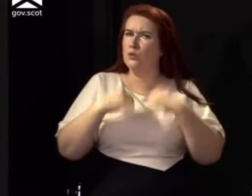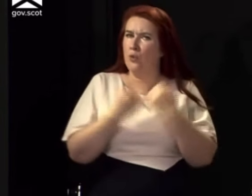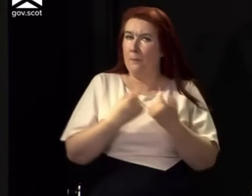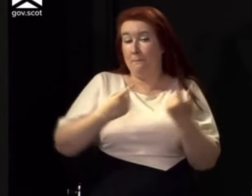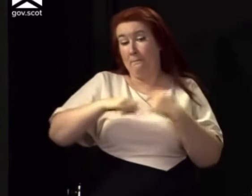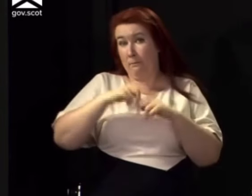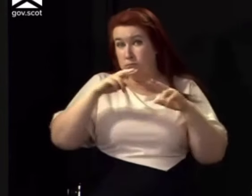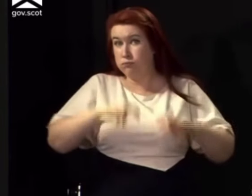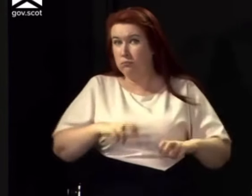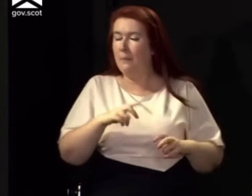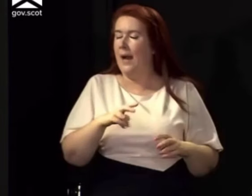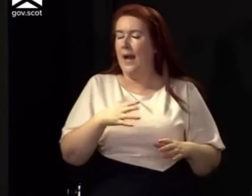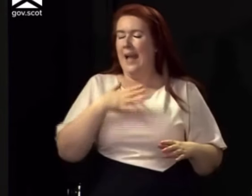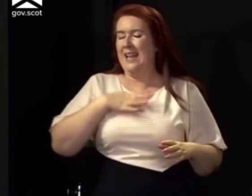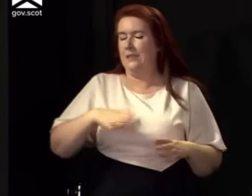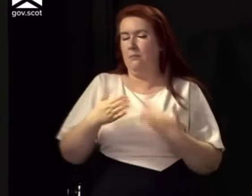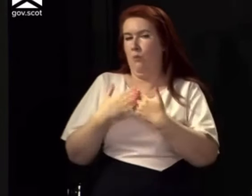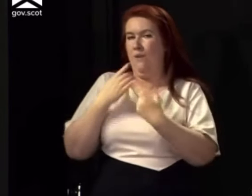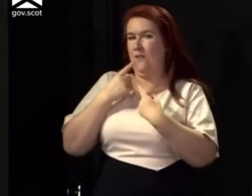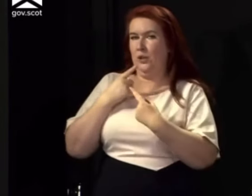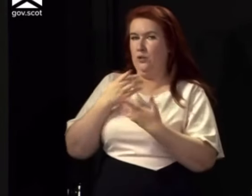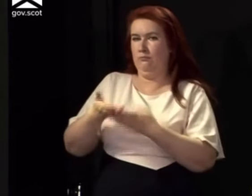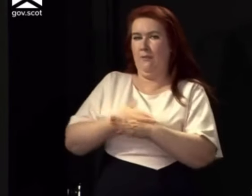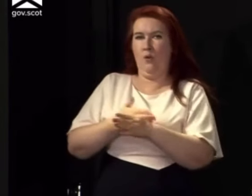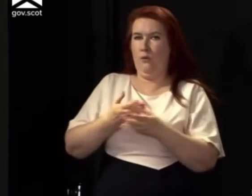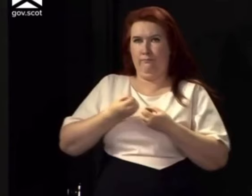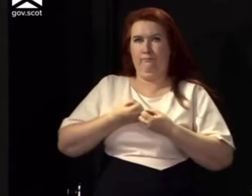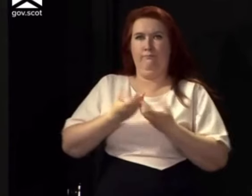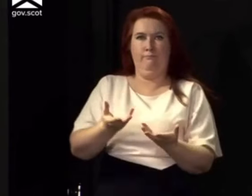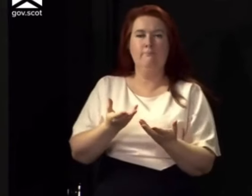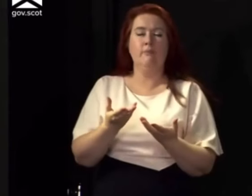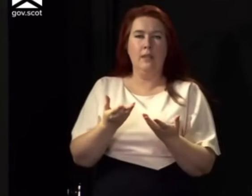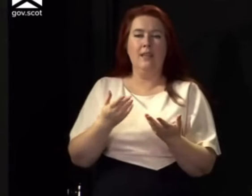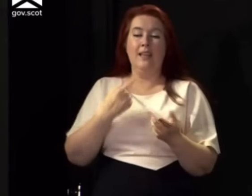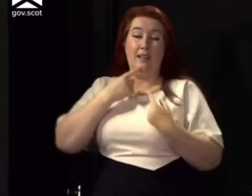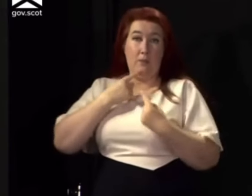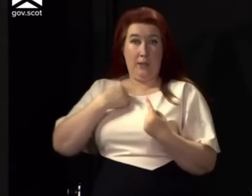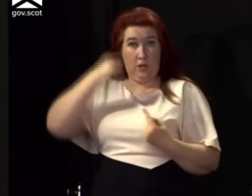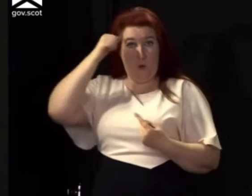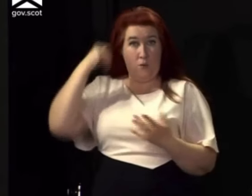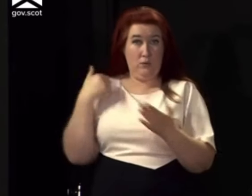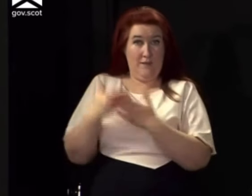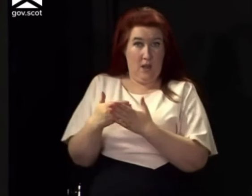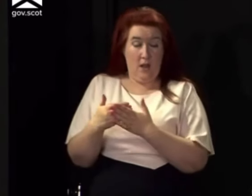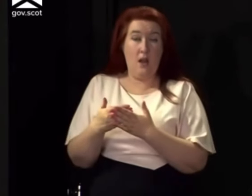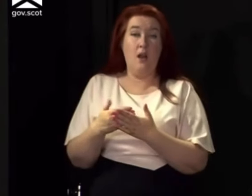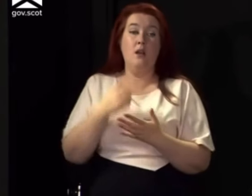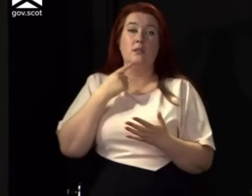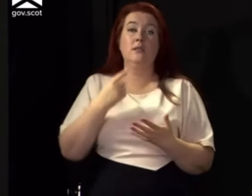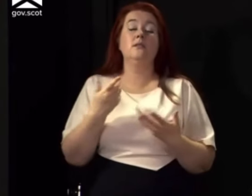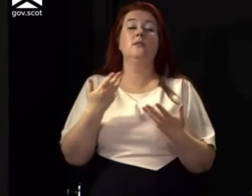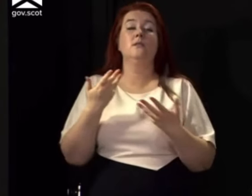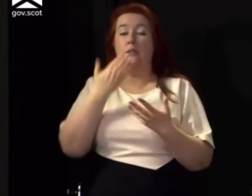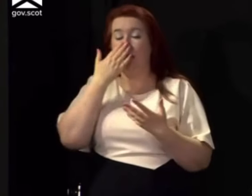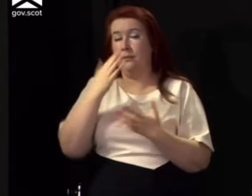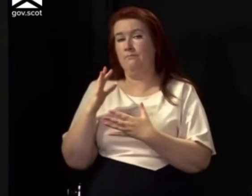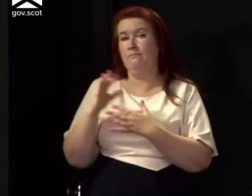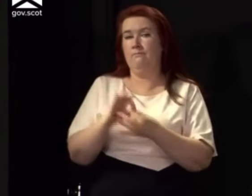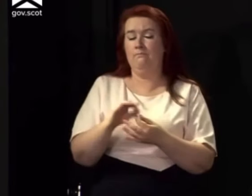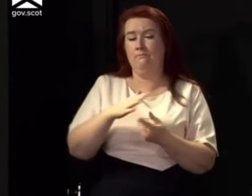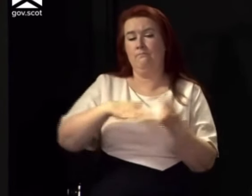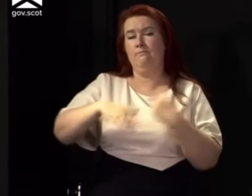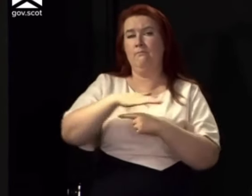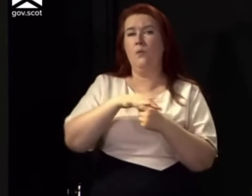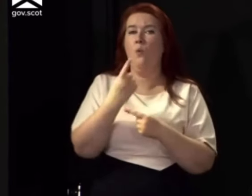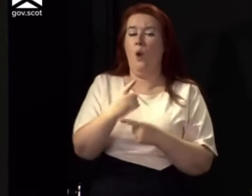Everybody deserves a holiday. That's why I'm going down the caravan again this weekend with all the lassies. Me and all the Sandras are going to go tonto this